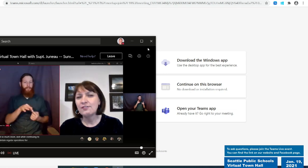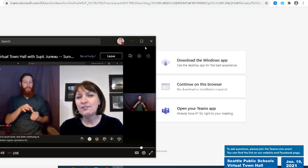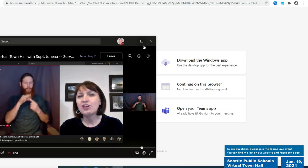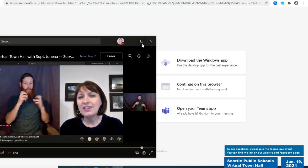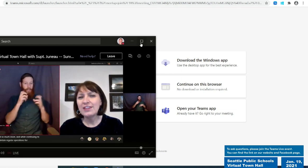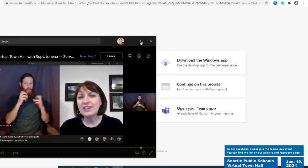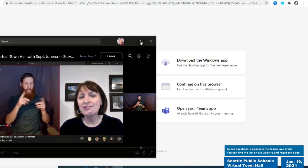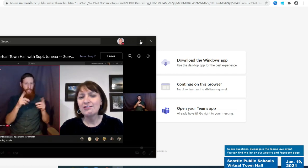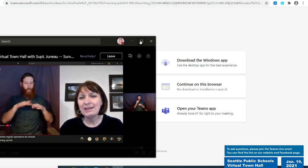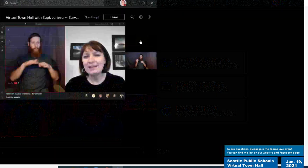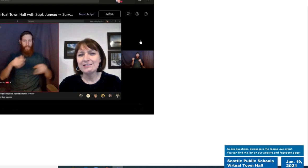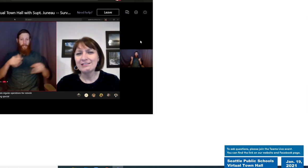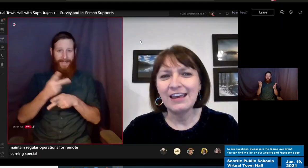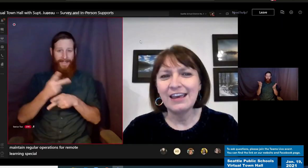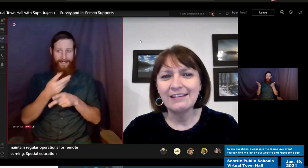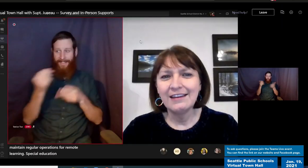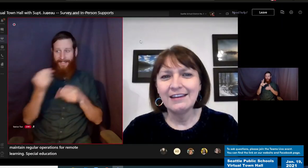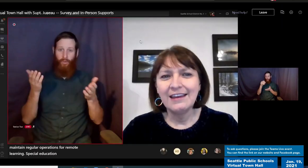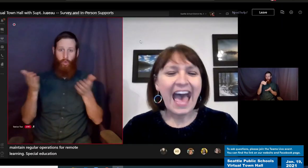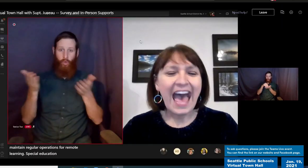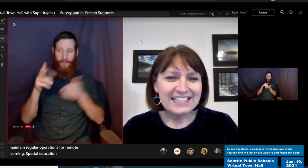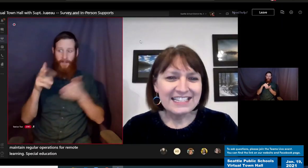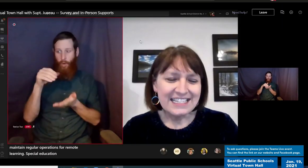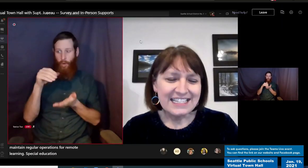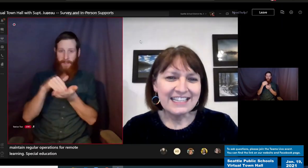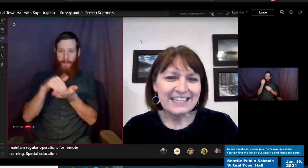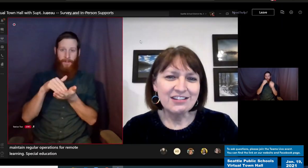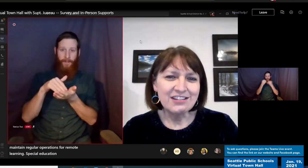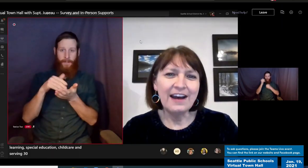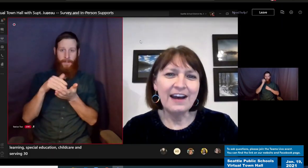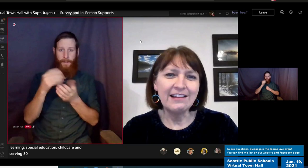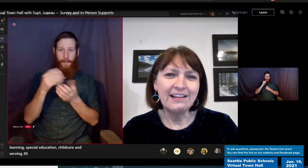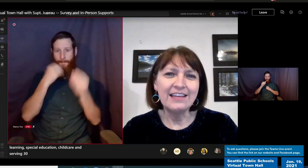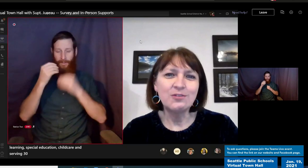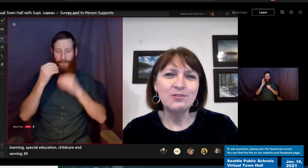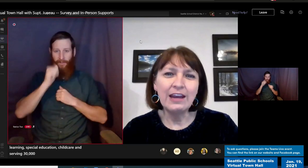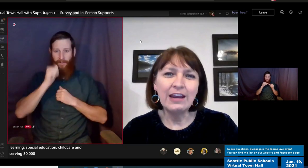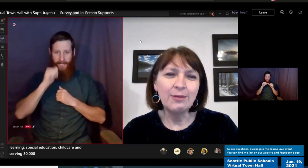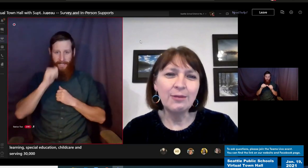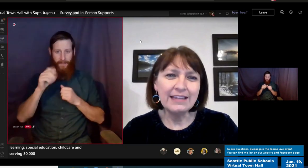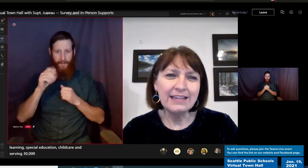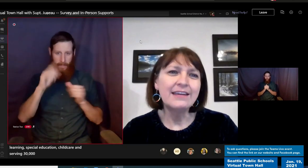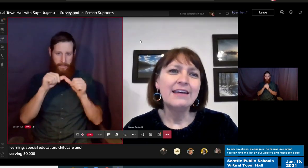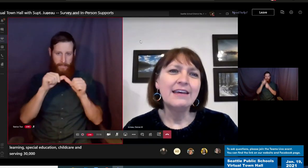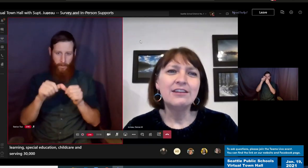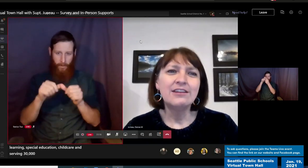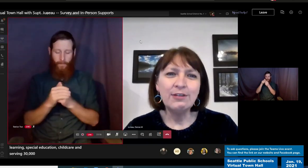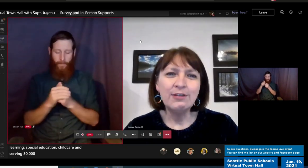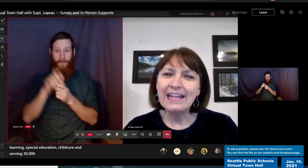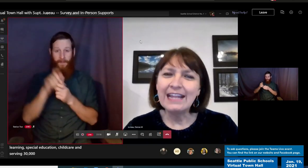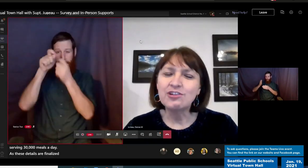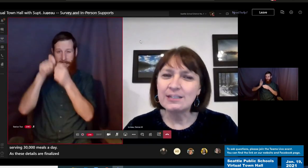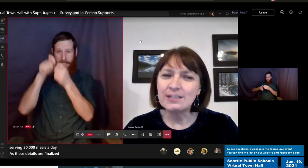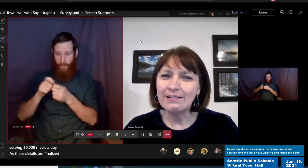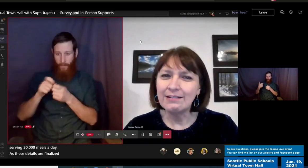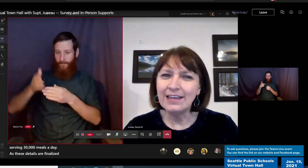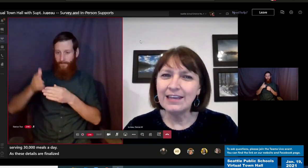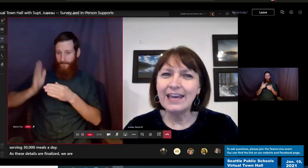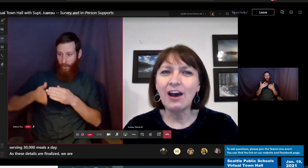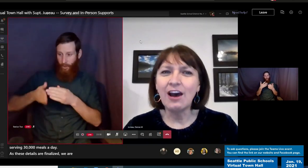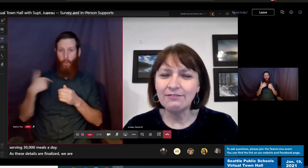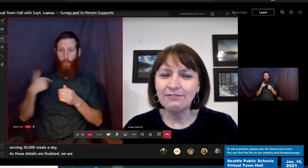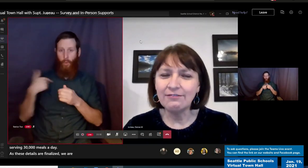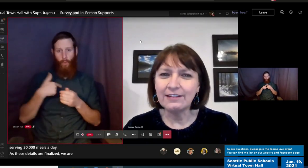30,000 meals a day. As these details are finalized, we are committed to communicating transparently and